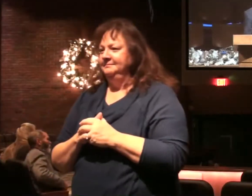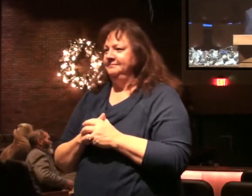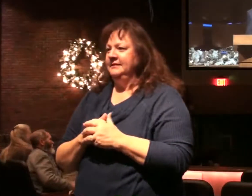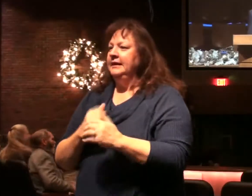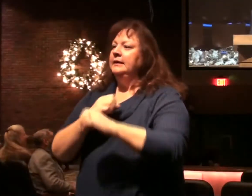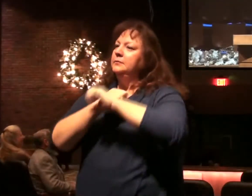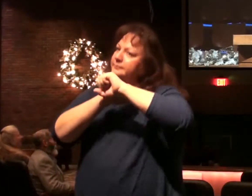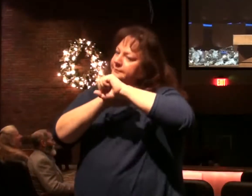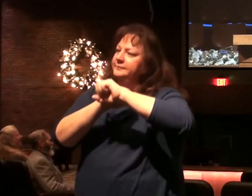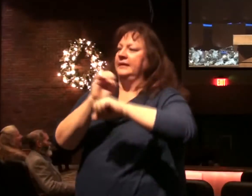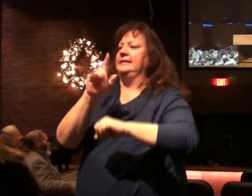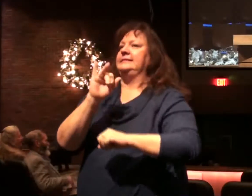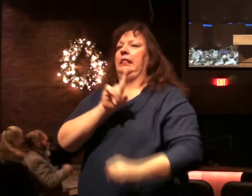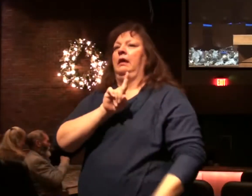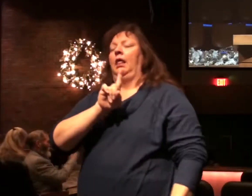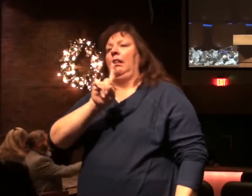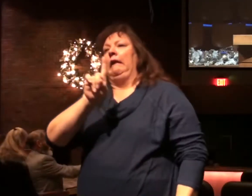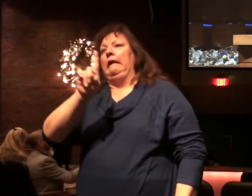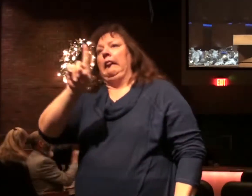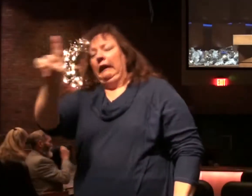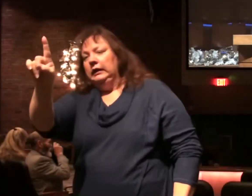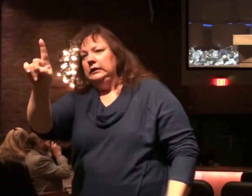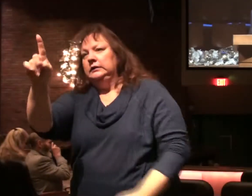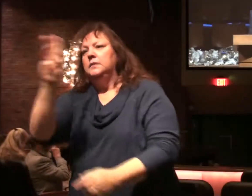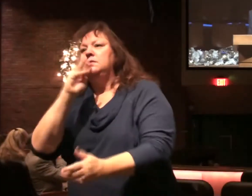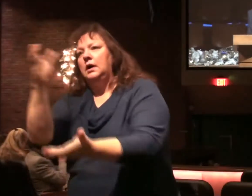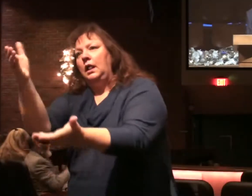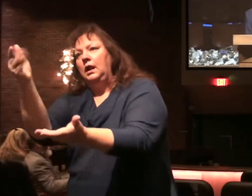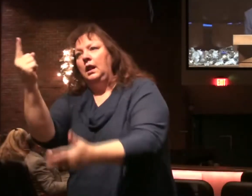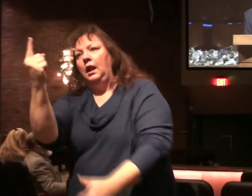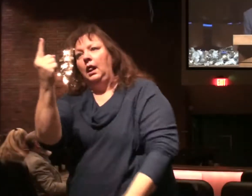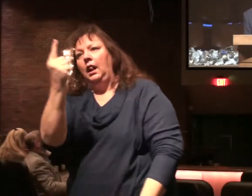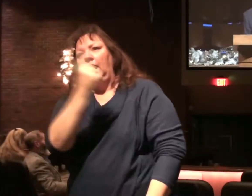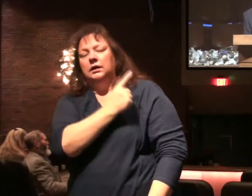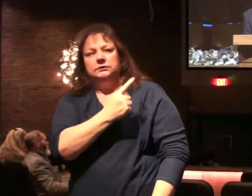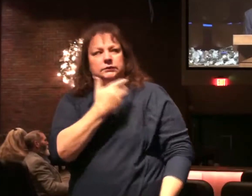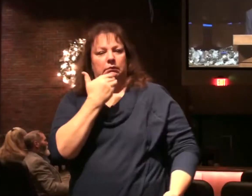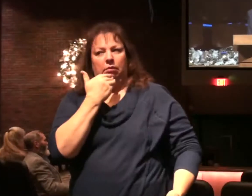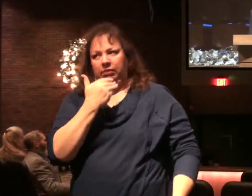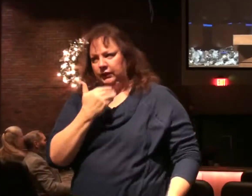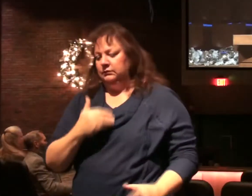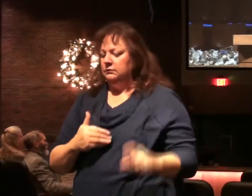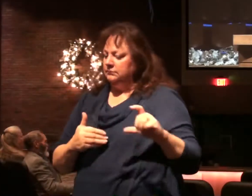Say, Sally, that won't walk to the kitchen is up here every week. Thank you.